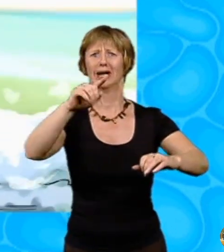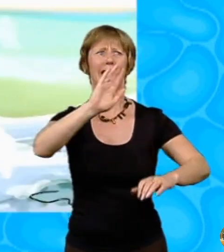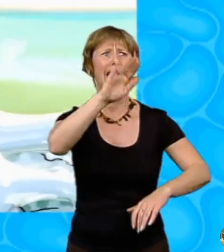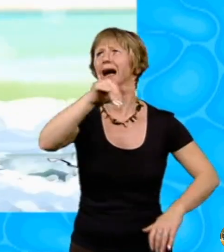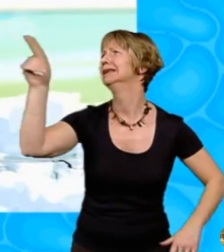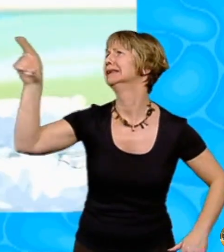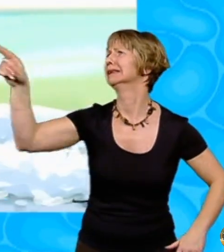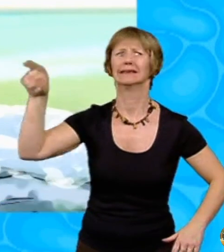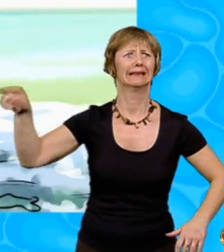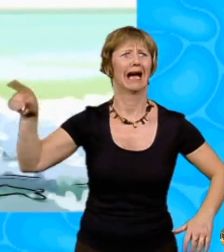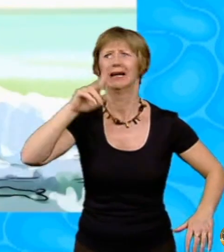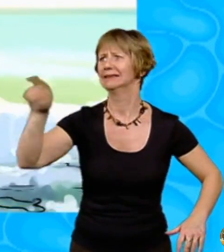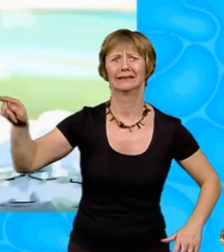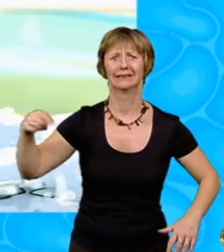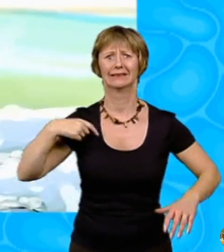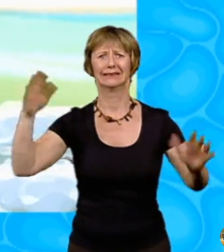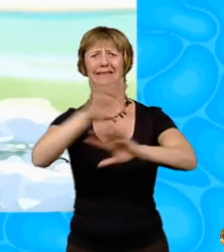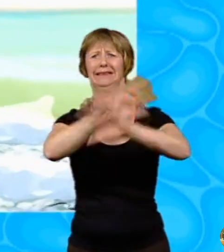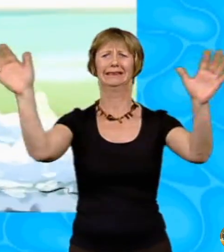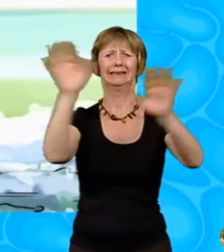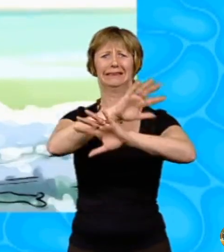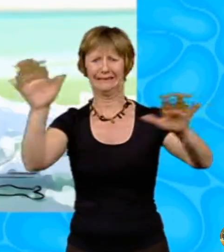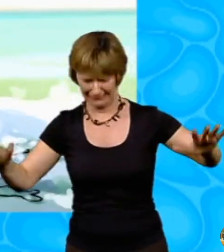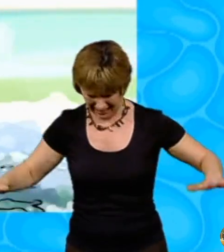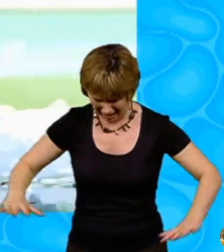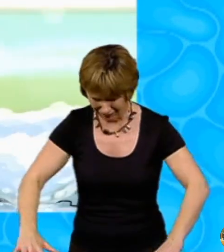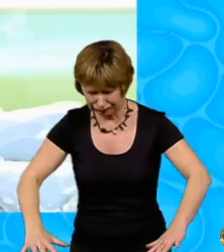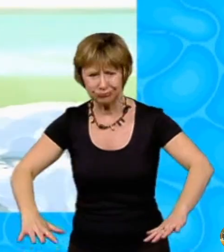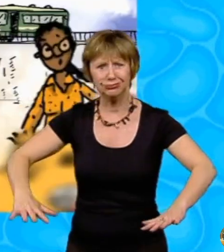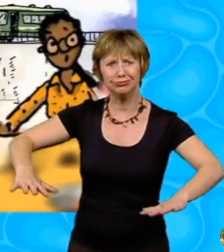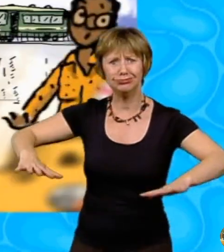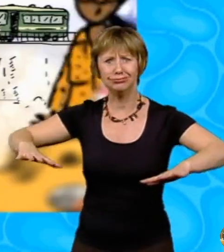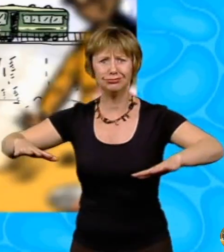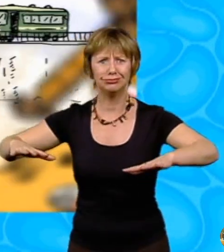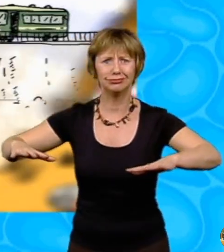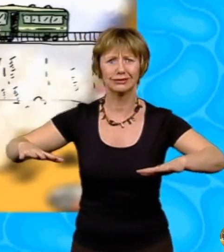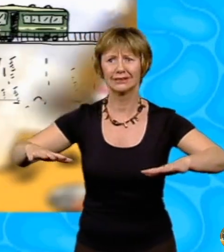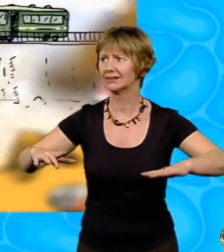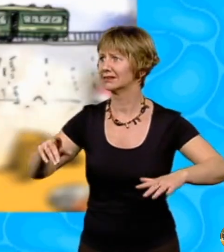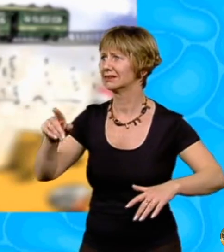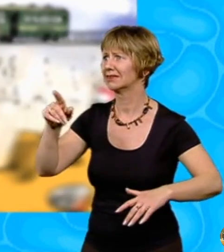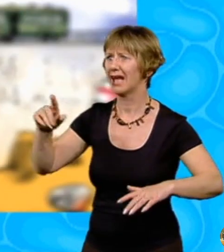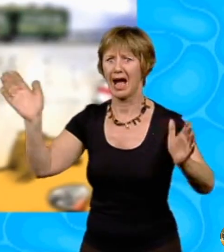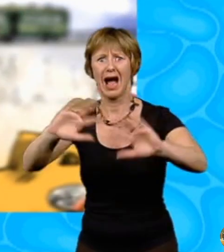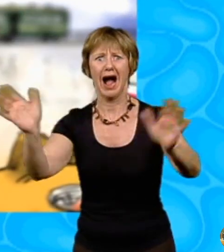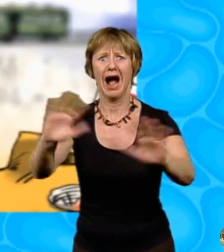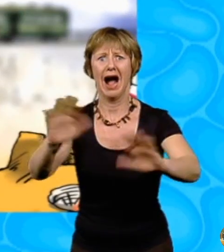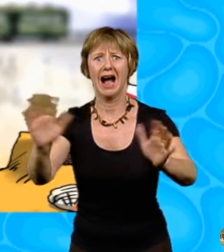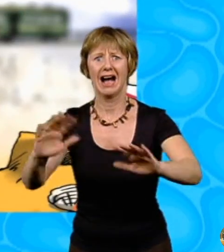In the distance, I could see some of my classmates pointing at me from the coach. Miss Porter jumped out of the coach and came racing towards